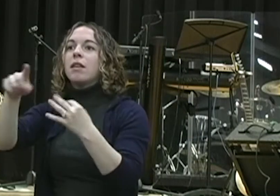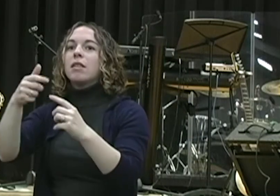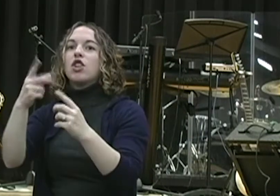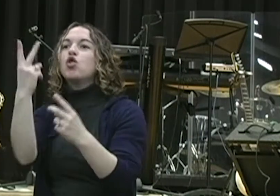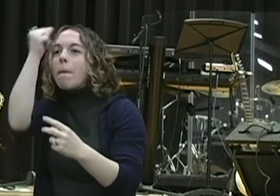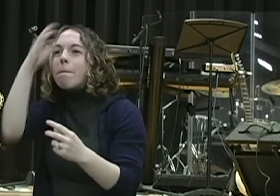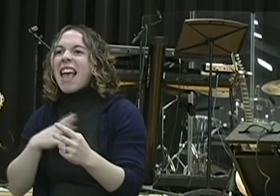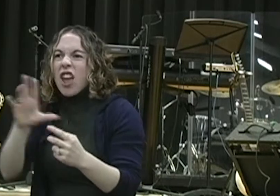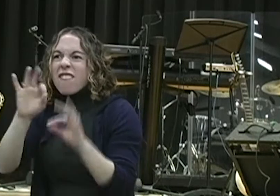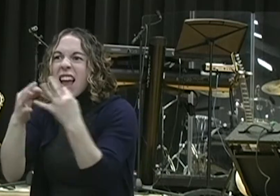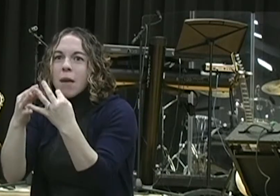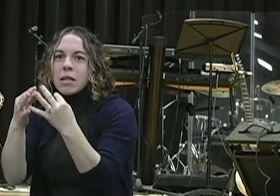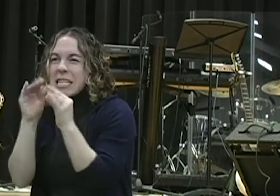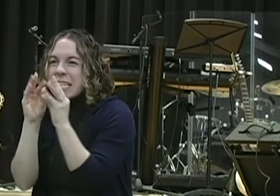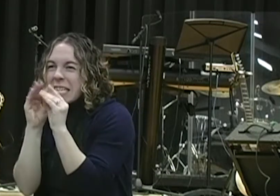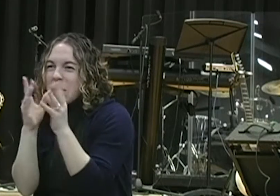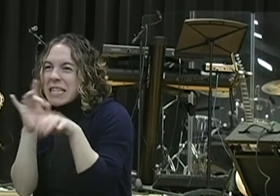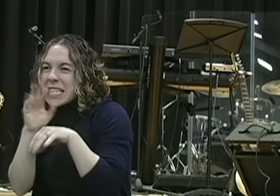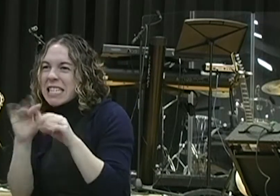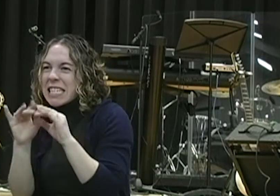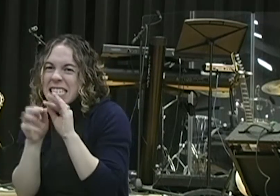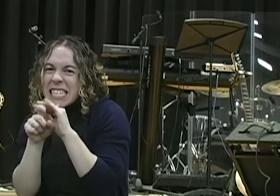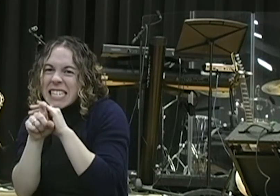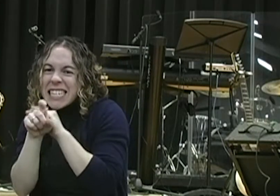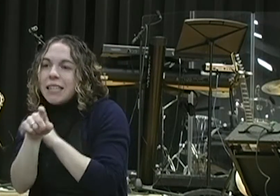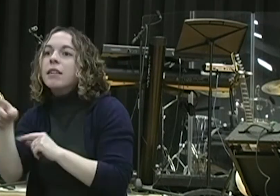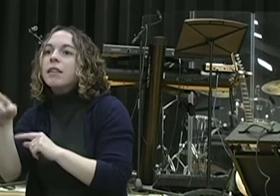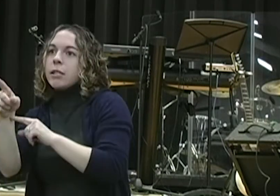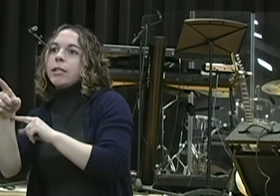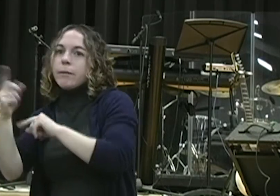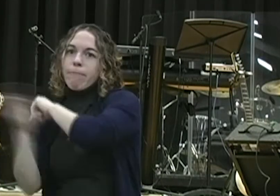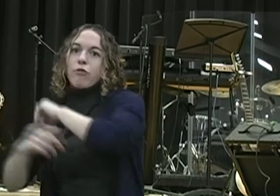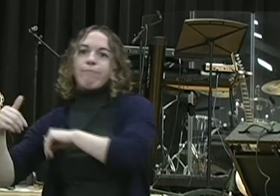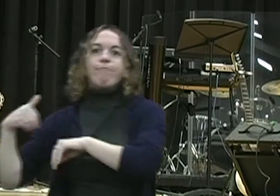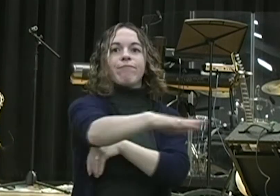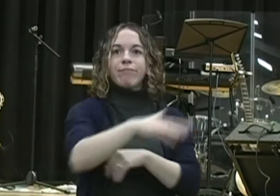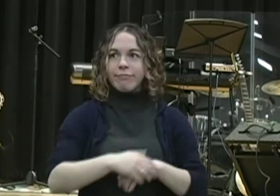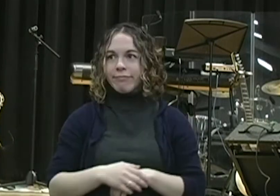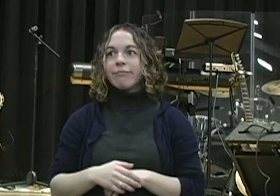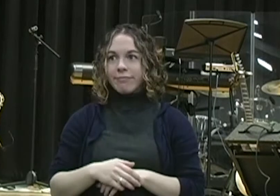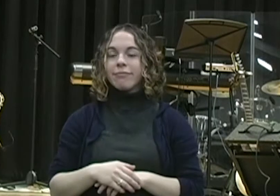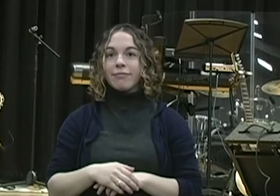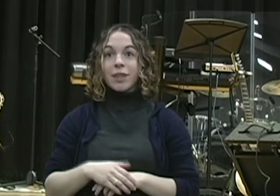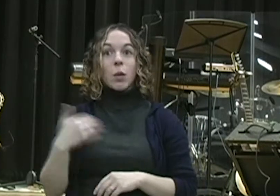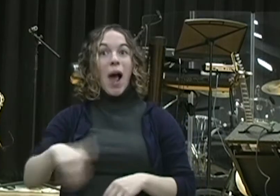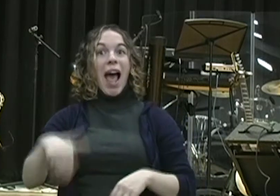people know that that's not like a level one trial? That's a level 100 trial, a level